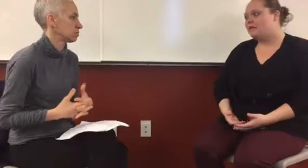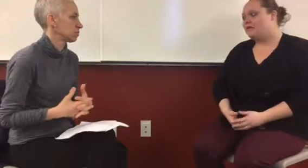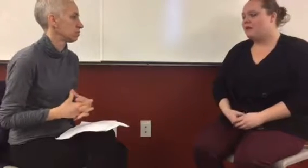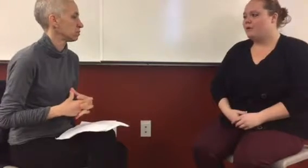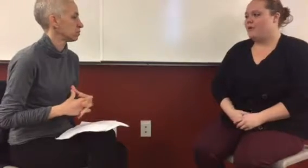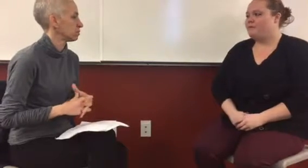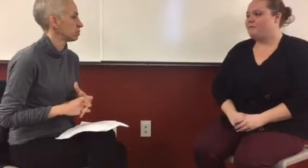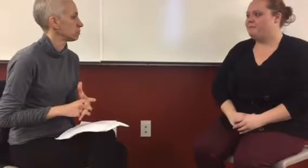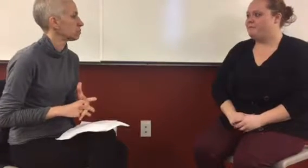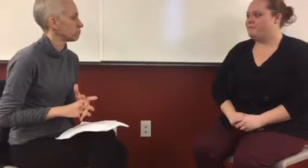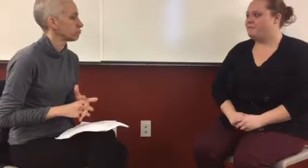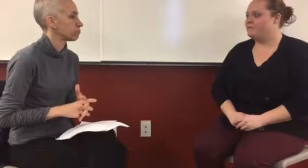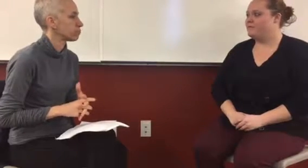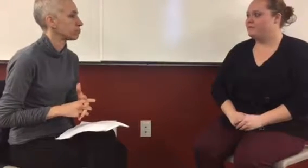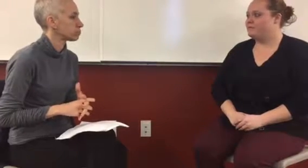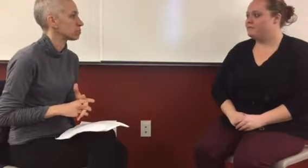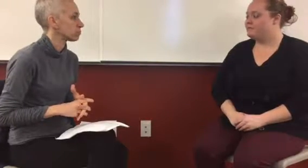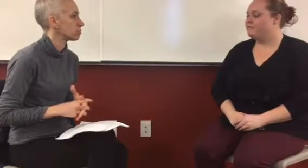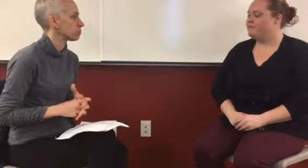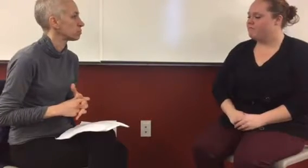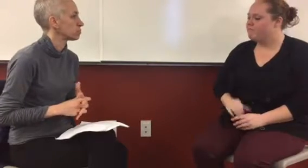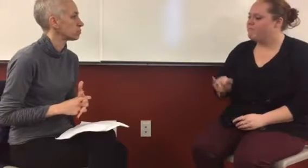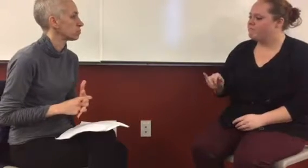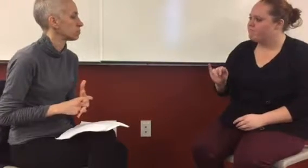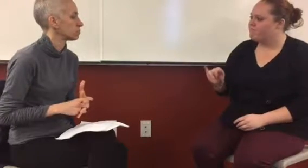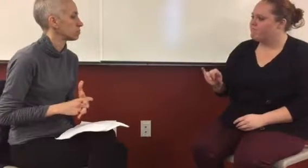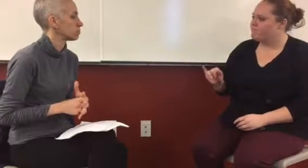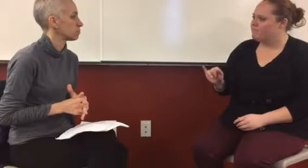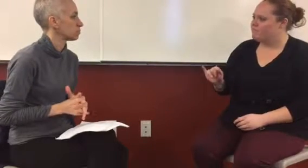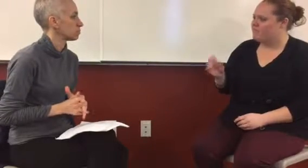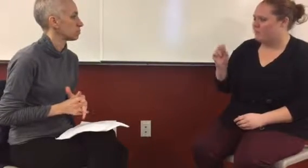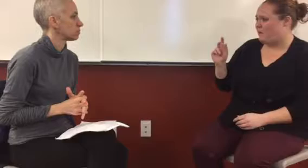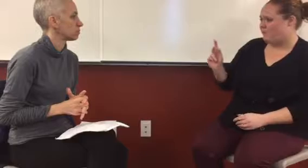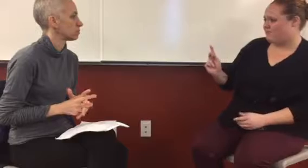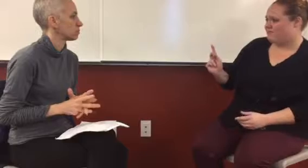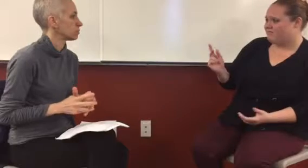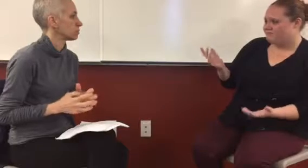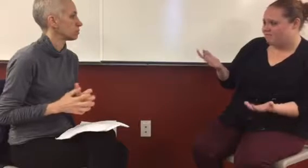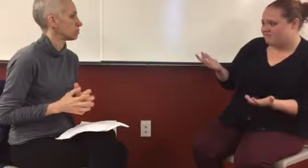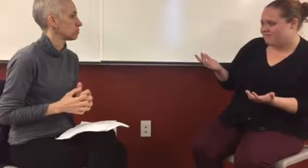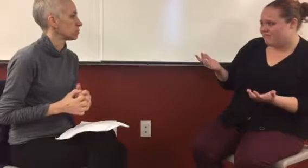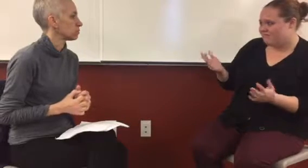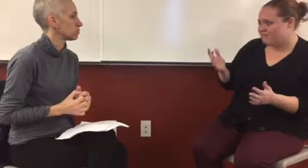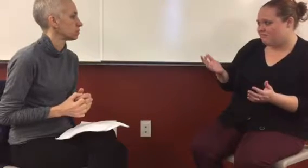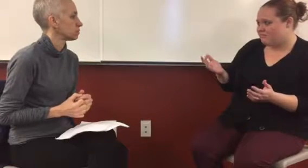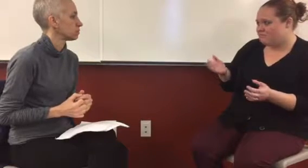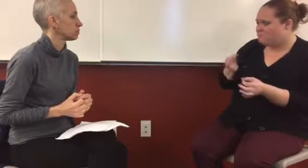I'm okay. Oh, just okay. Do you mind telling me a little more about that?